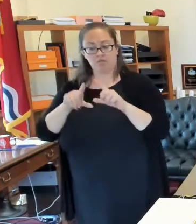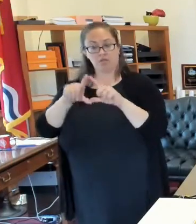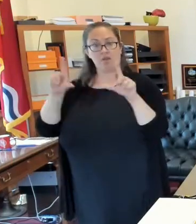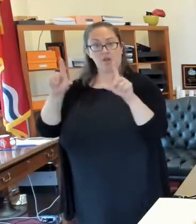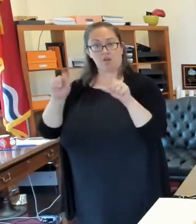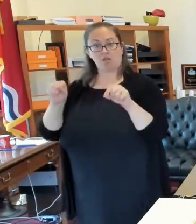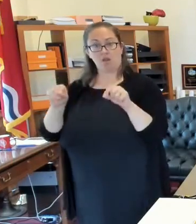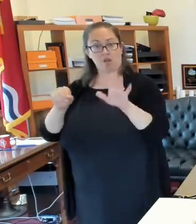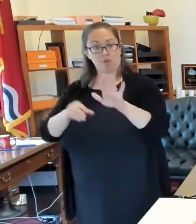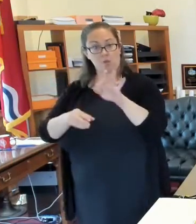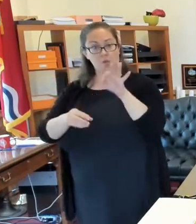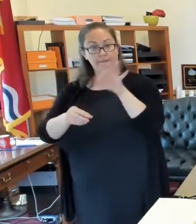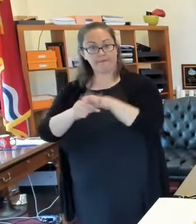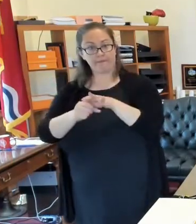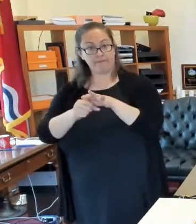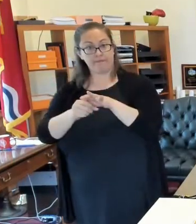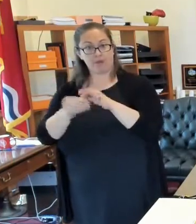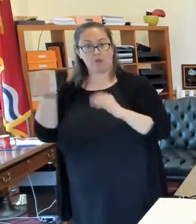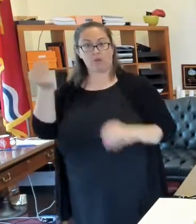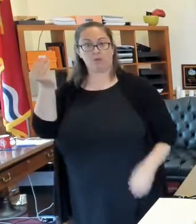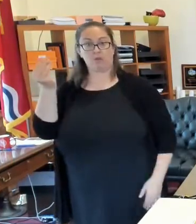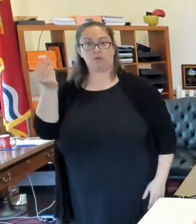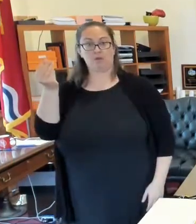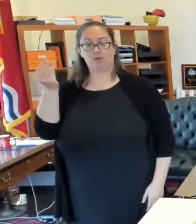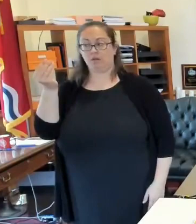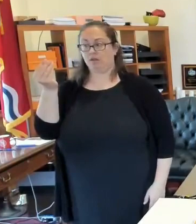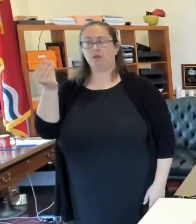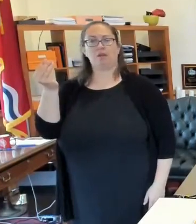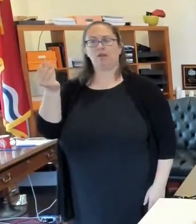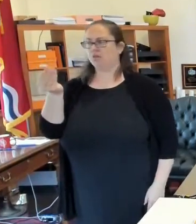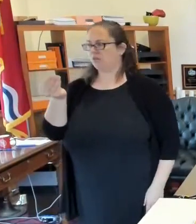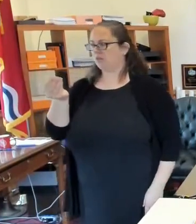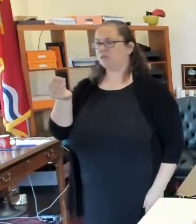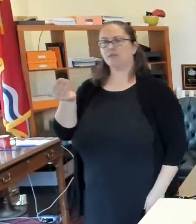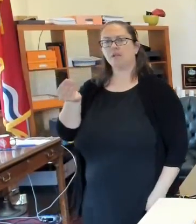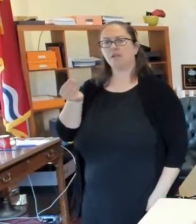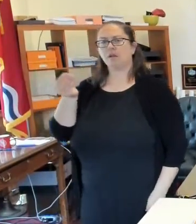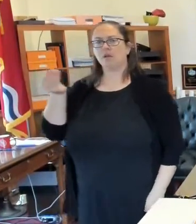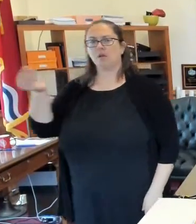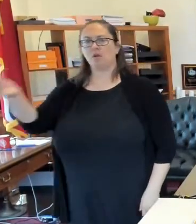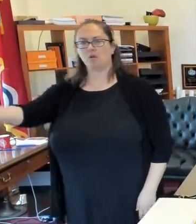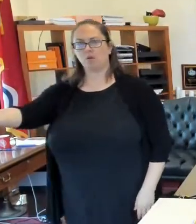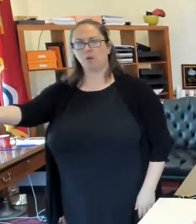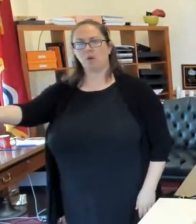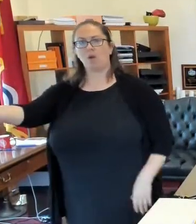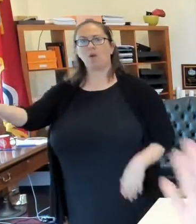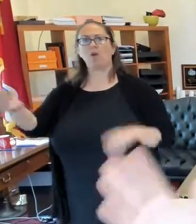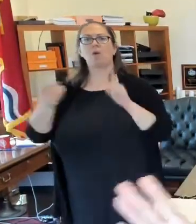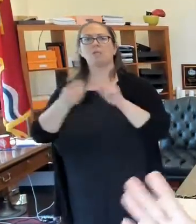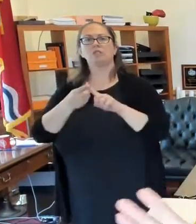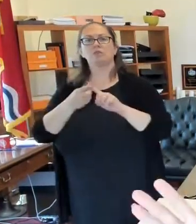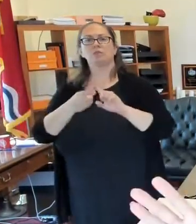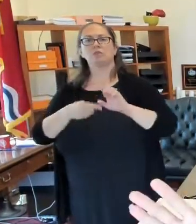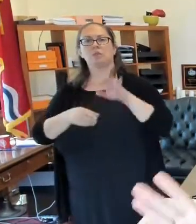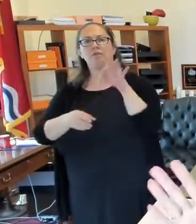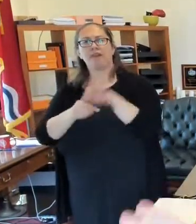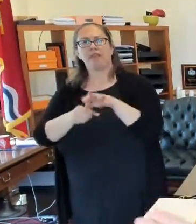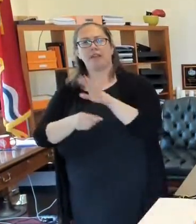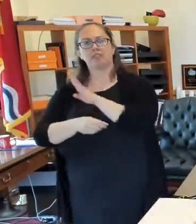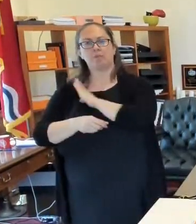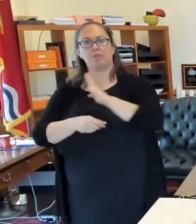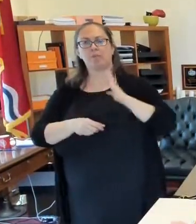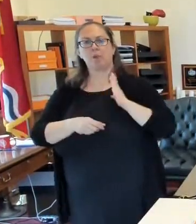to the election board and vote absentee. So everybody only gets